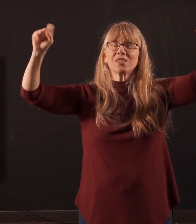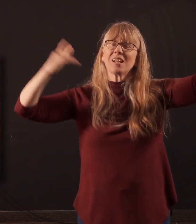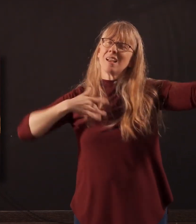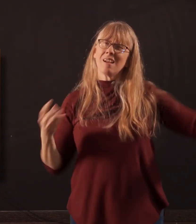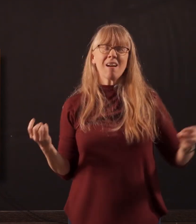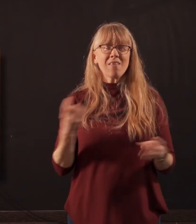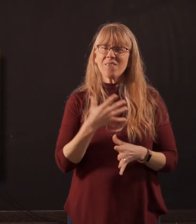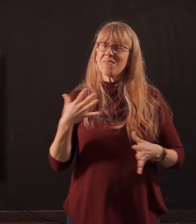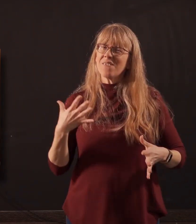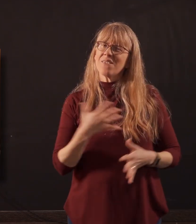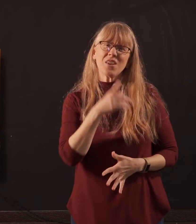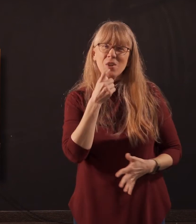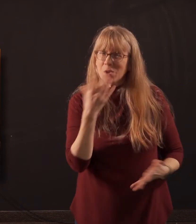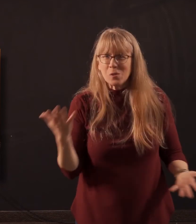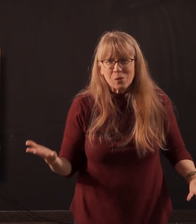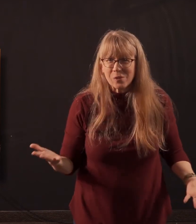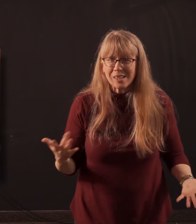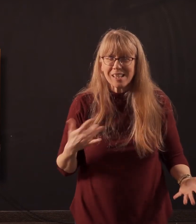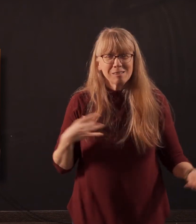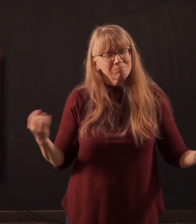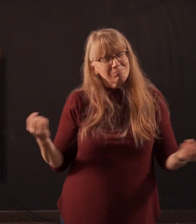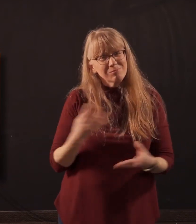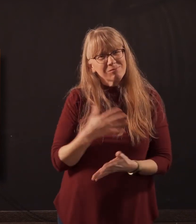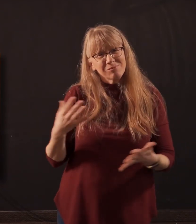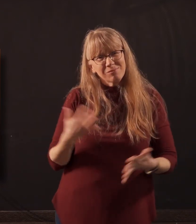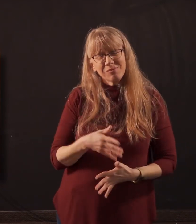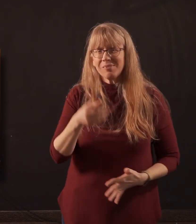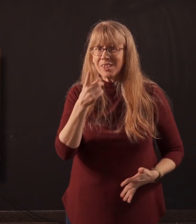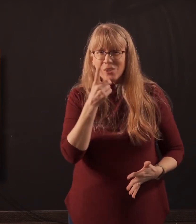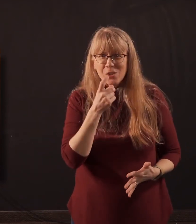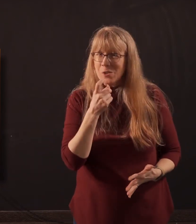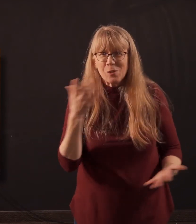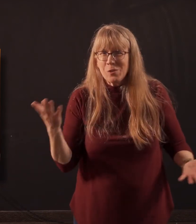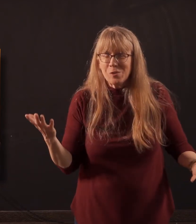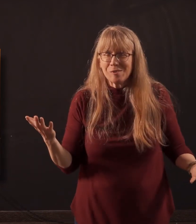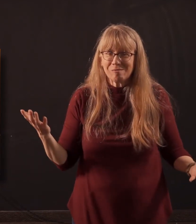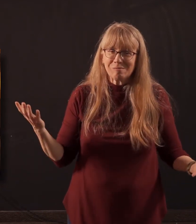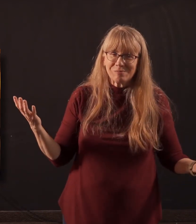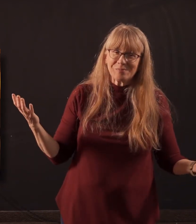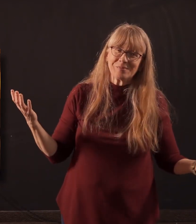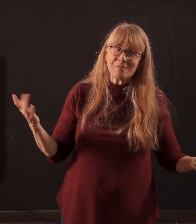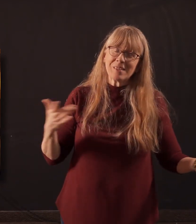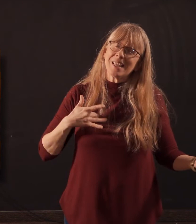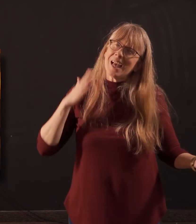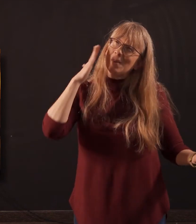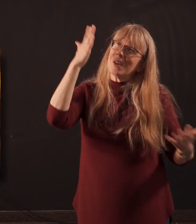Whom shall I fear? Whom shall I be afraid? I will wait